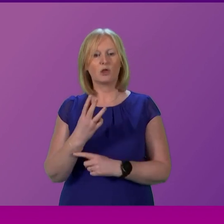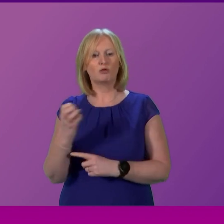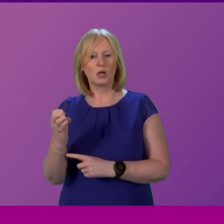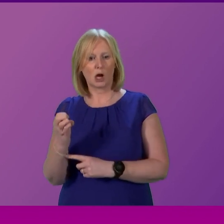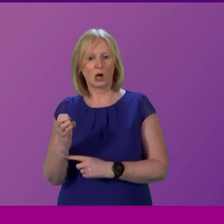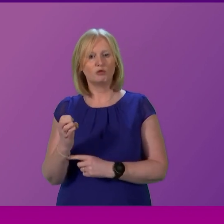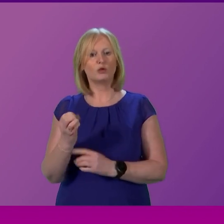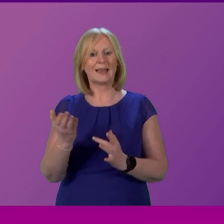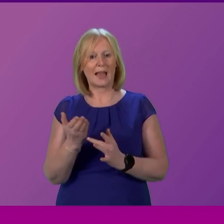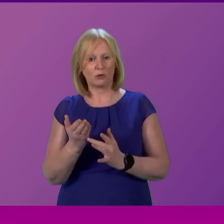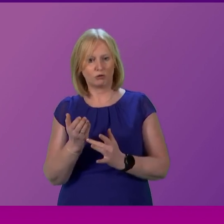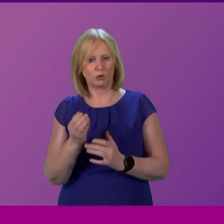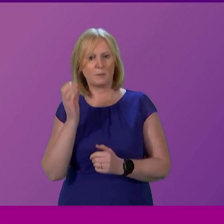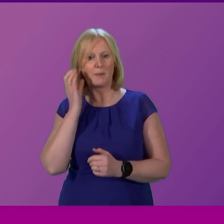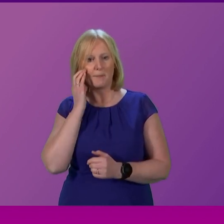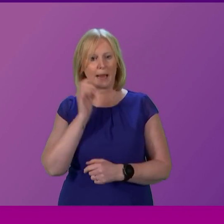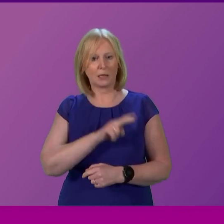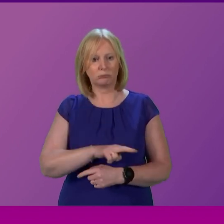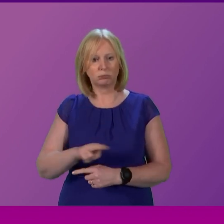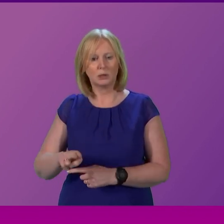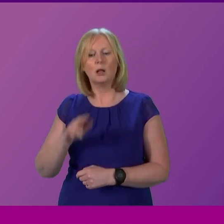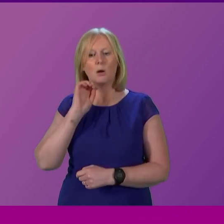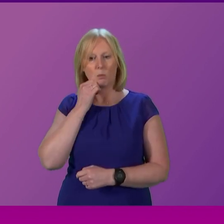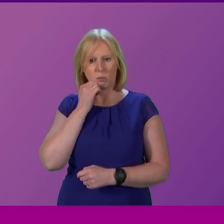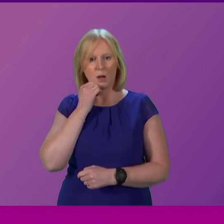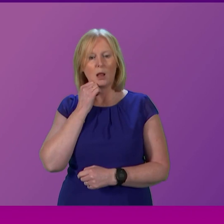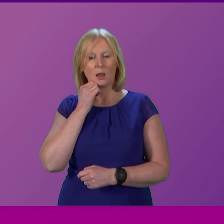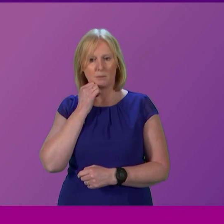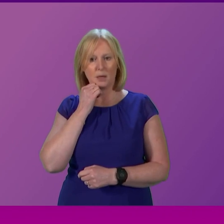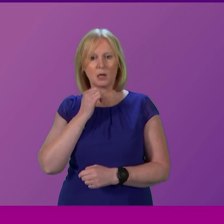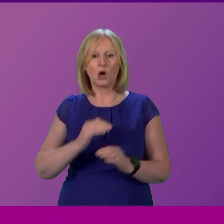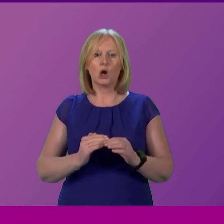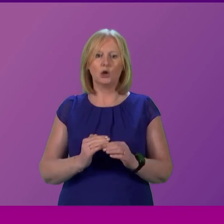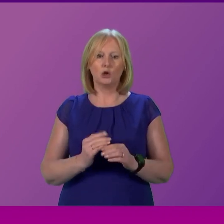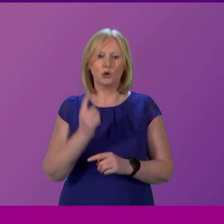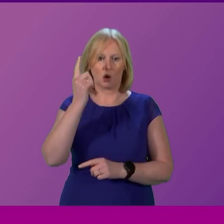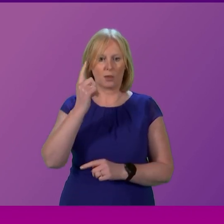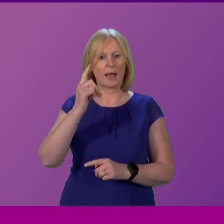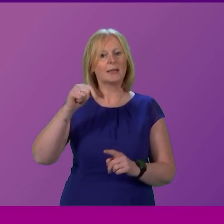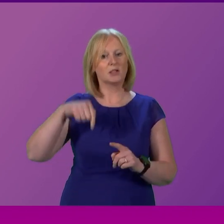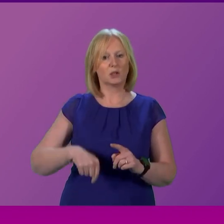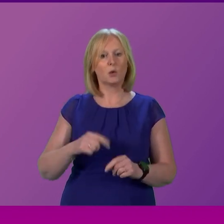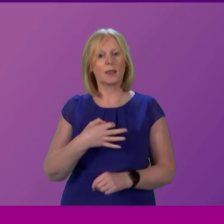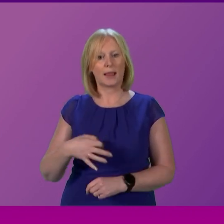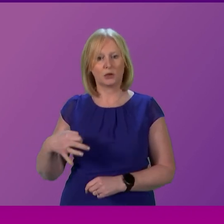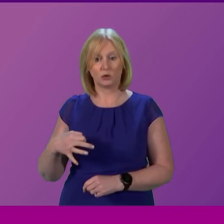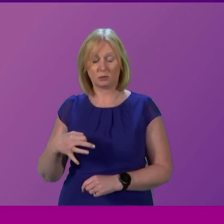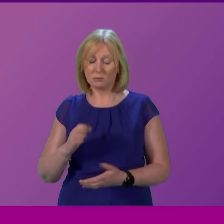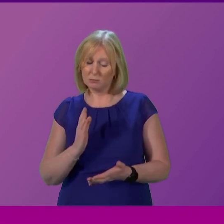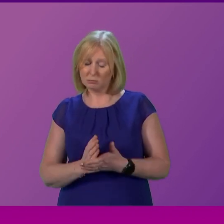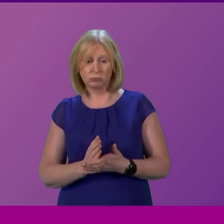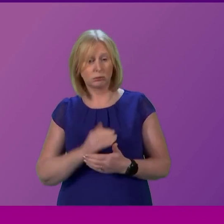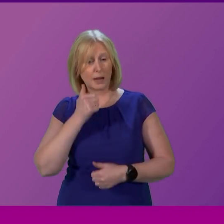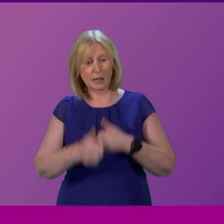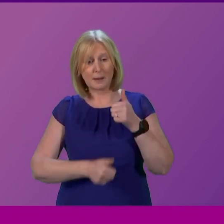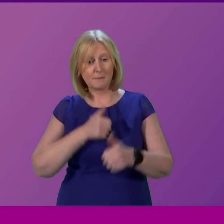many of them or portion of them I should say will be in both North and South Lanarkshire I have to commend Lanarkshire they do have